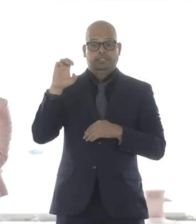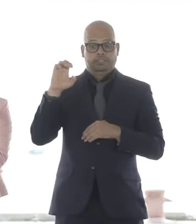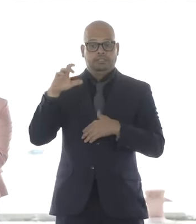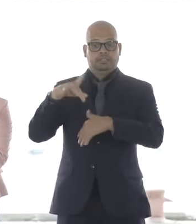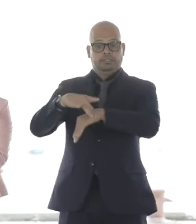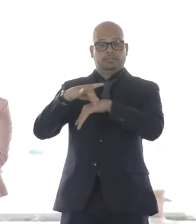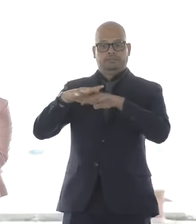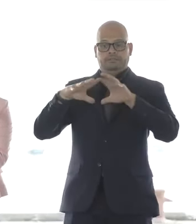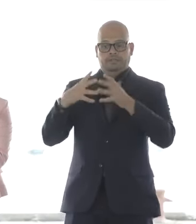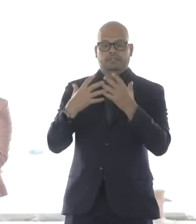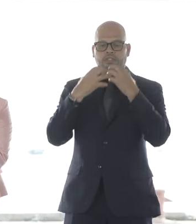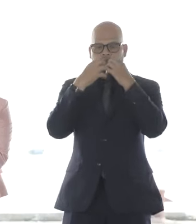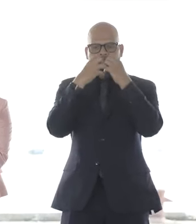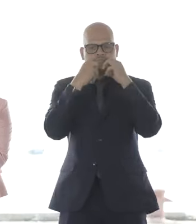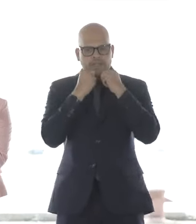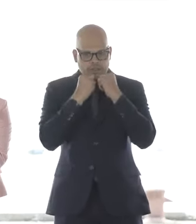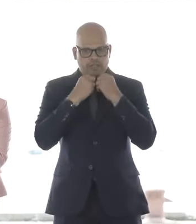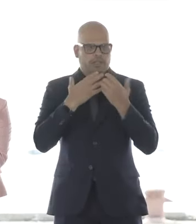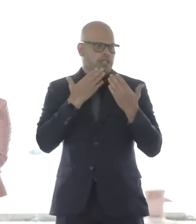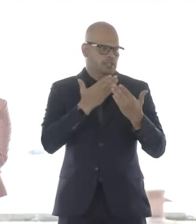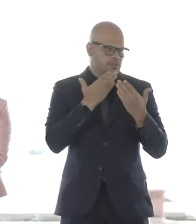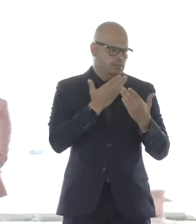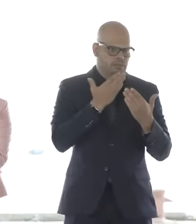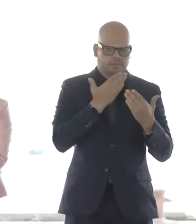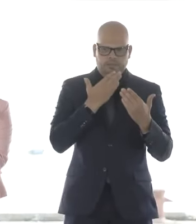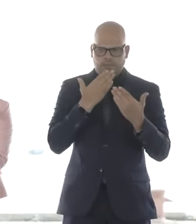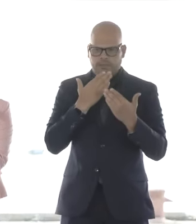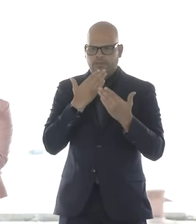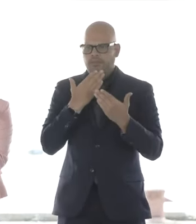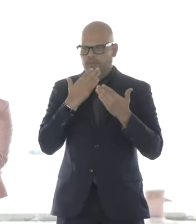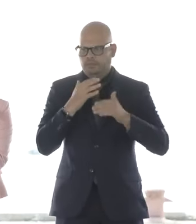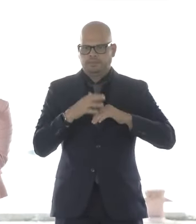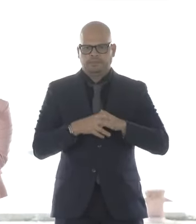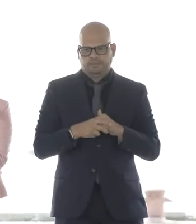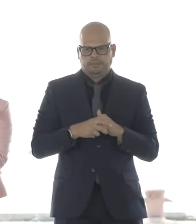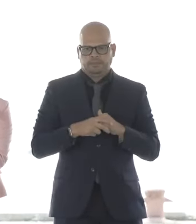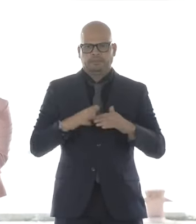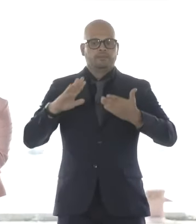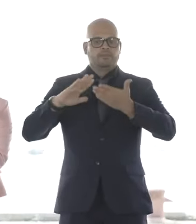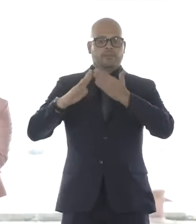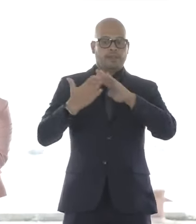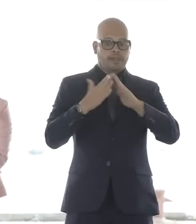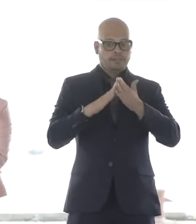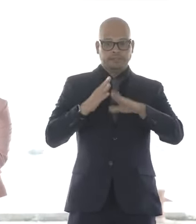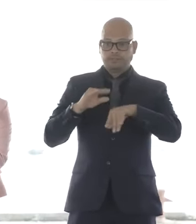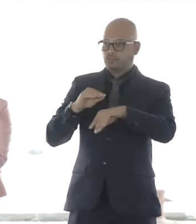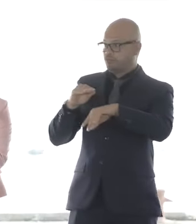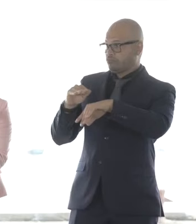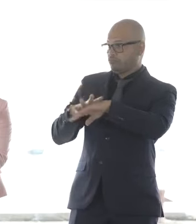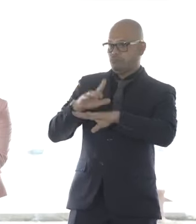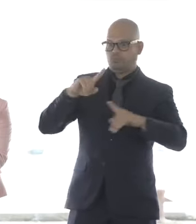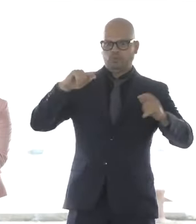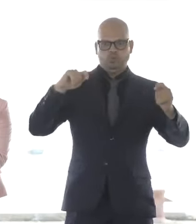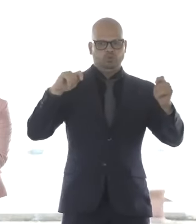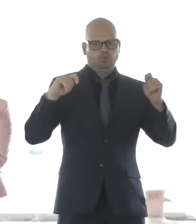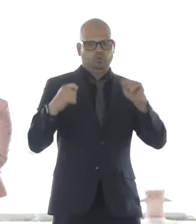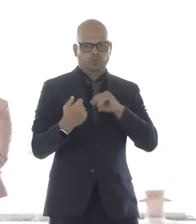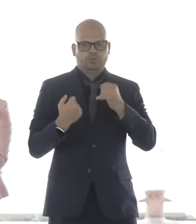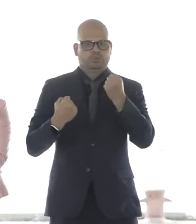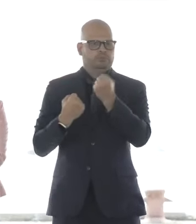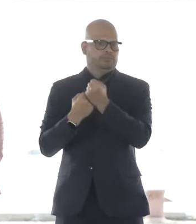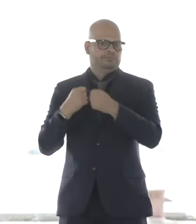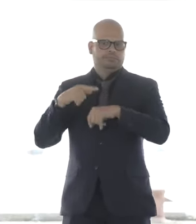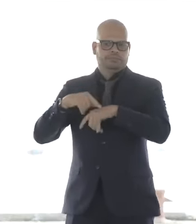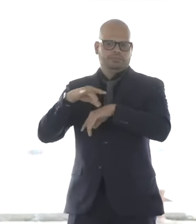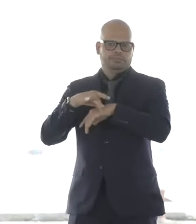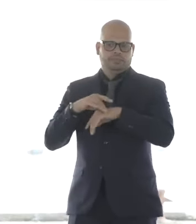show us what it means to be about transformative grassroots leadership on climate. We've got our friends from labor and it just it